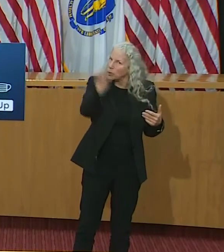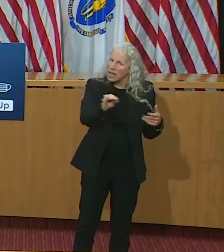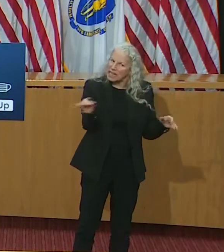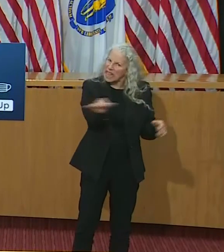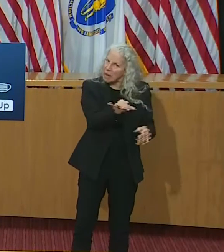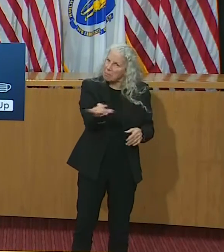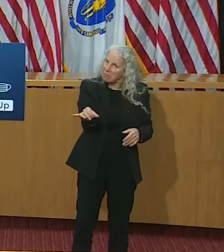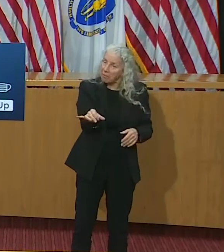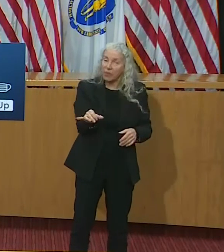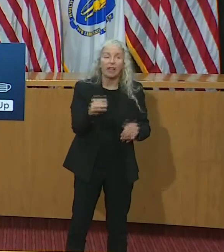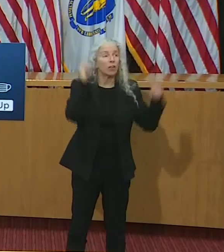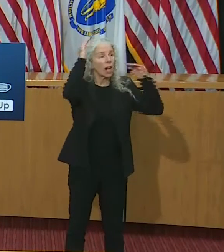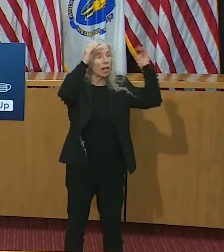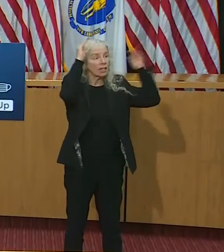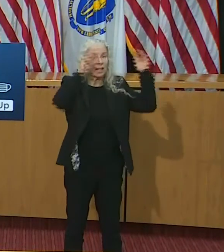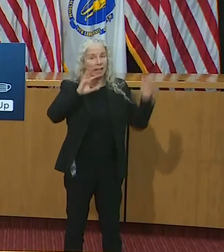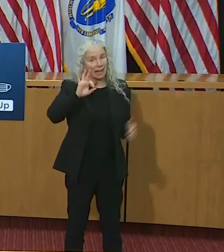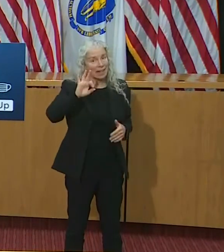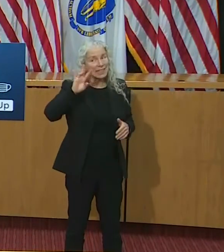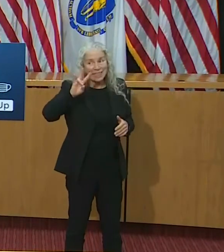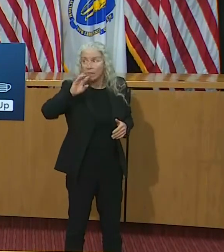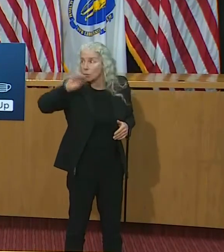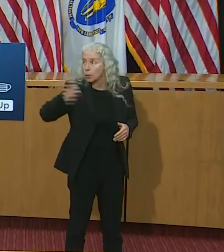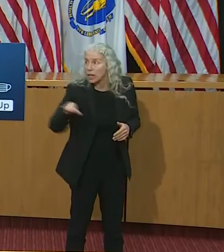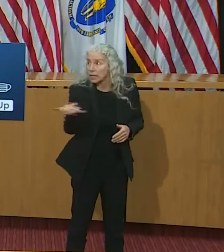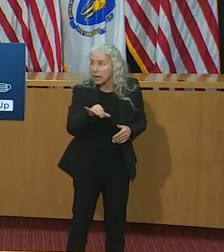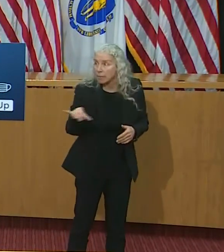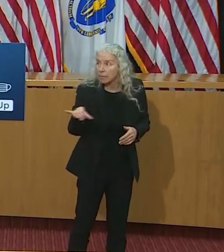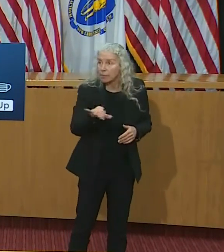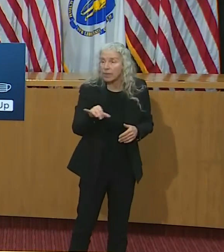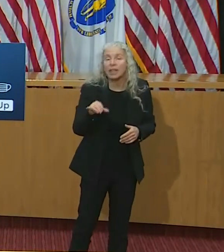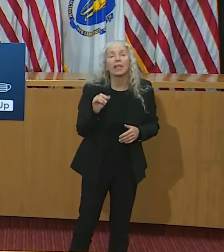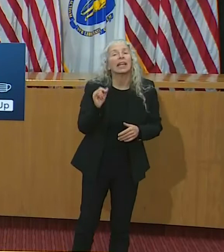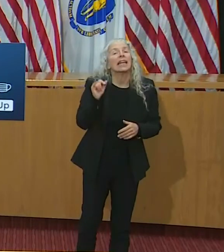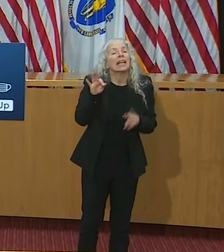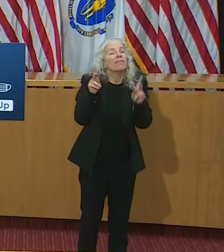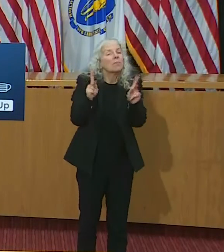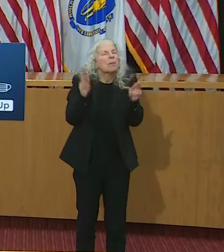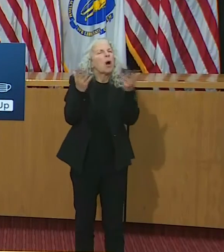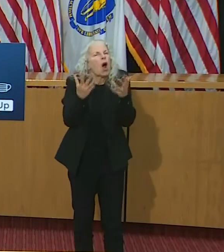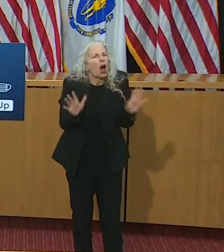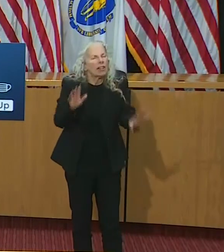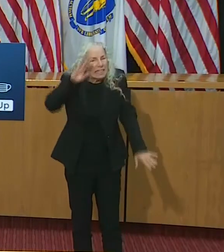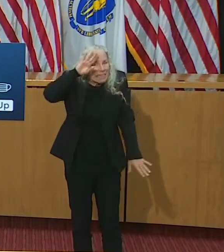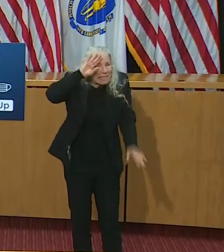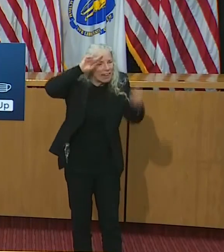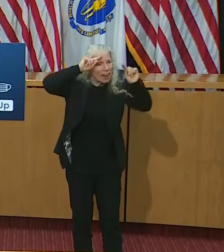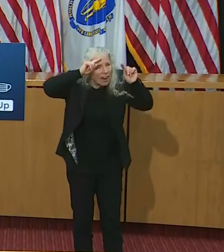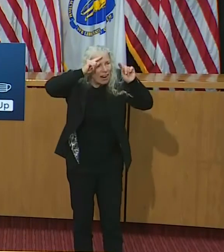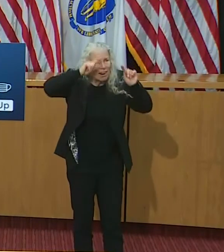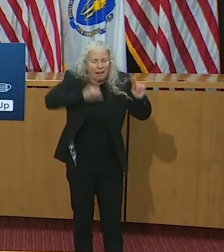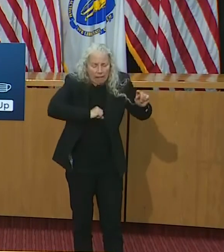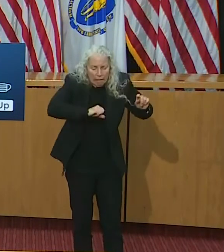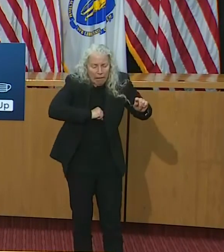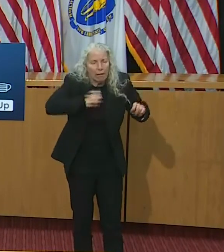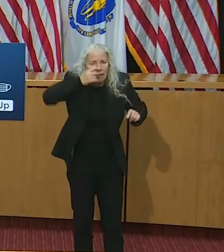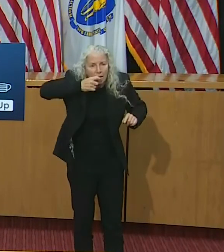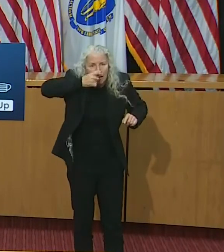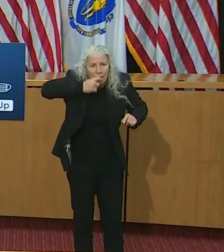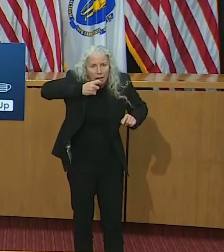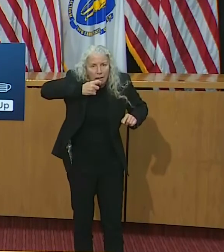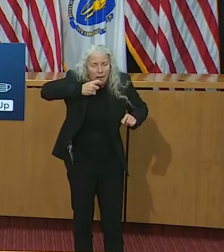and in adults 97% of the time if they had reported symptoms within the last week. Only five